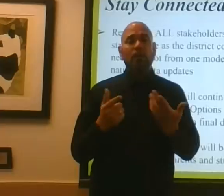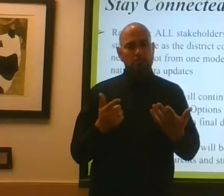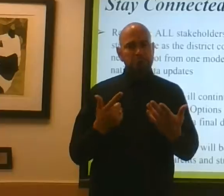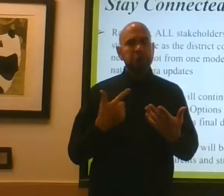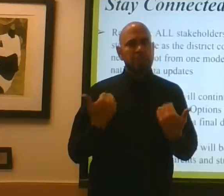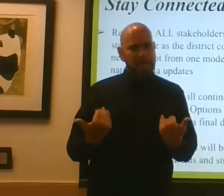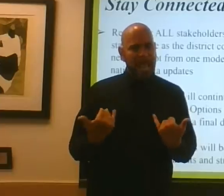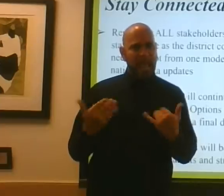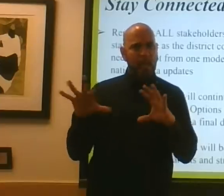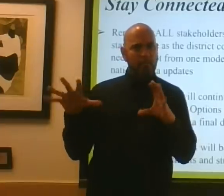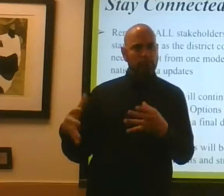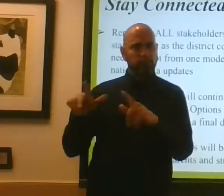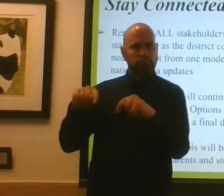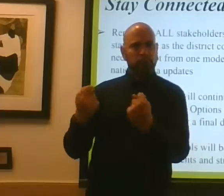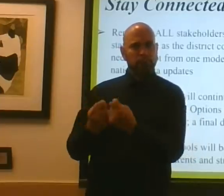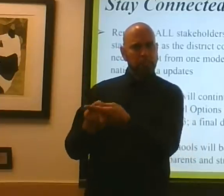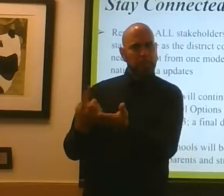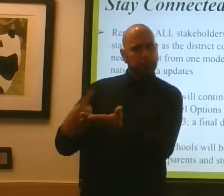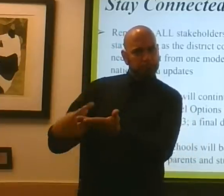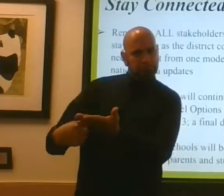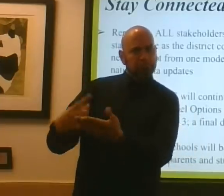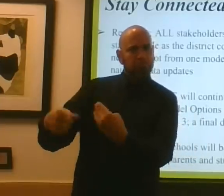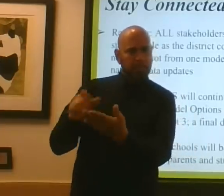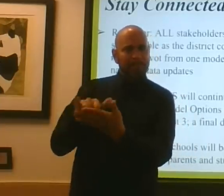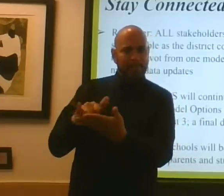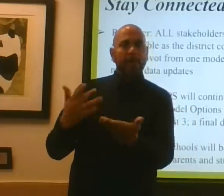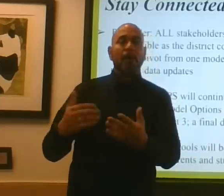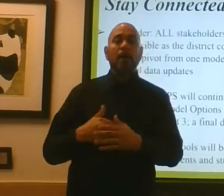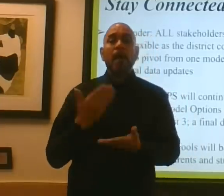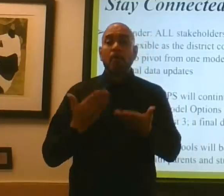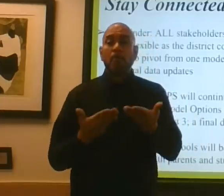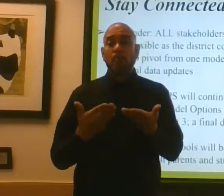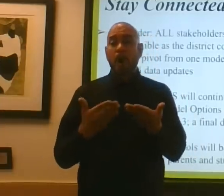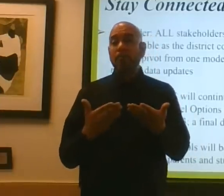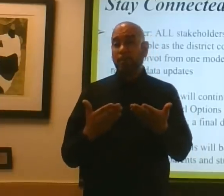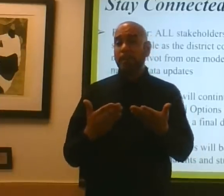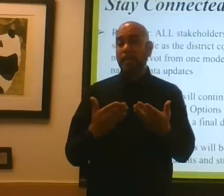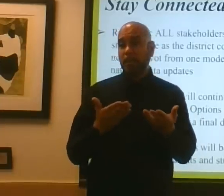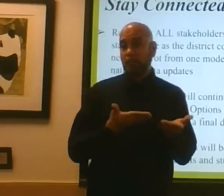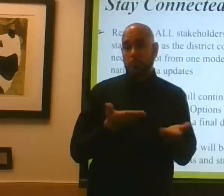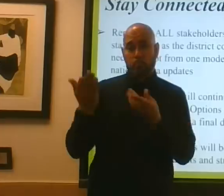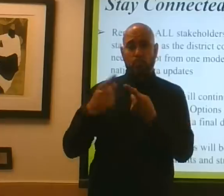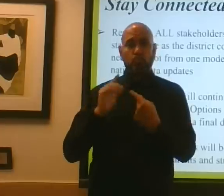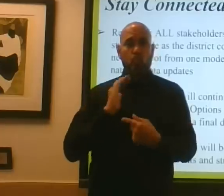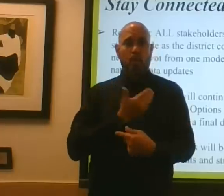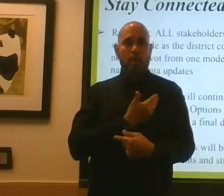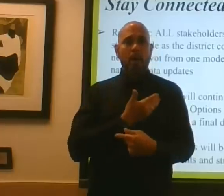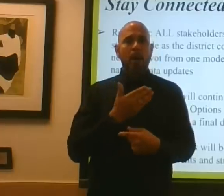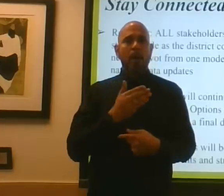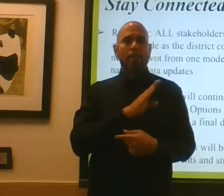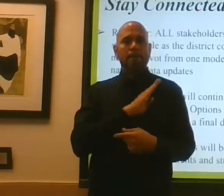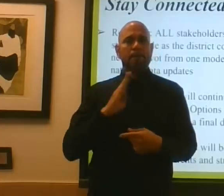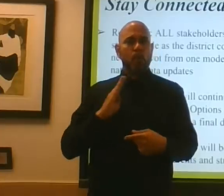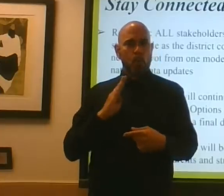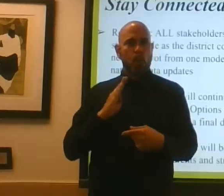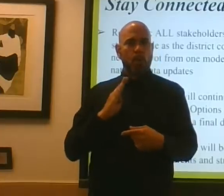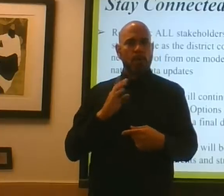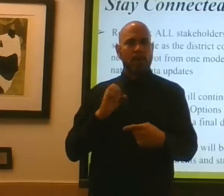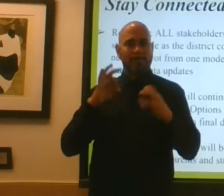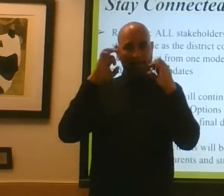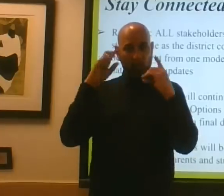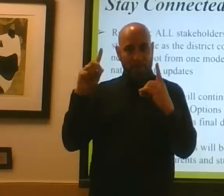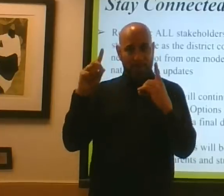team right now looking at the uniform issue. And we'll probably be taking to our Board of Education a request to waive the uniform